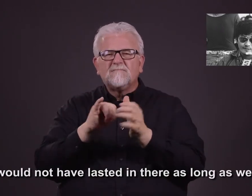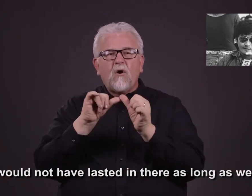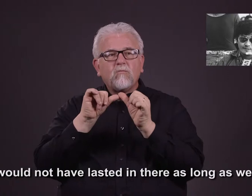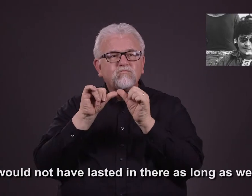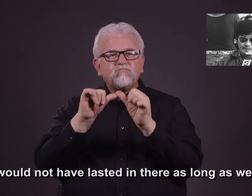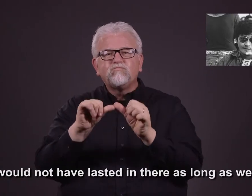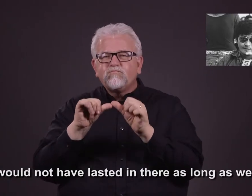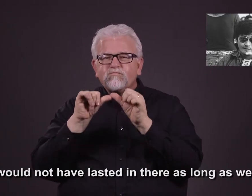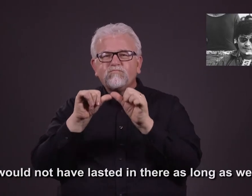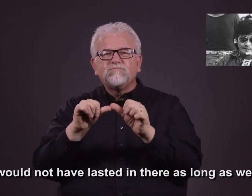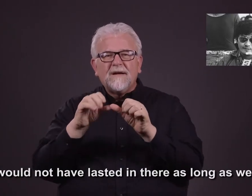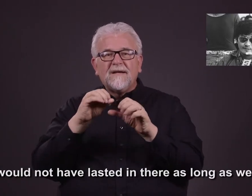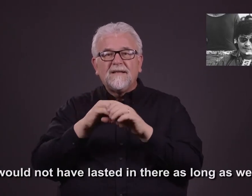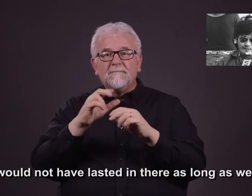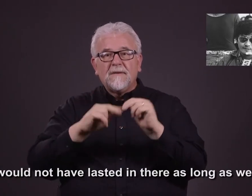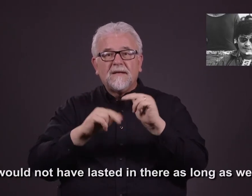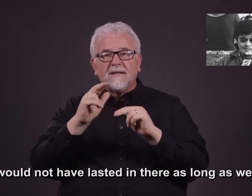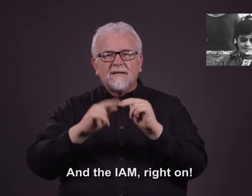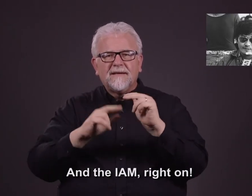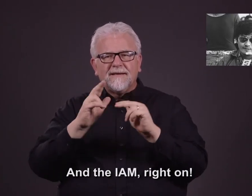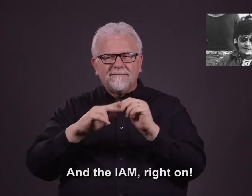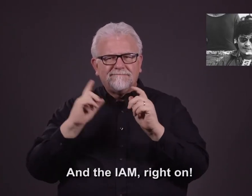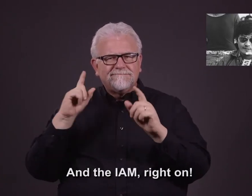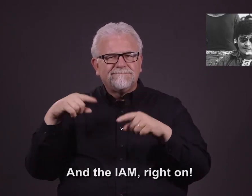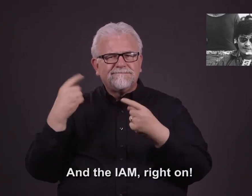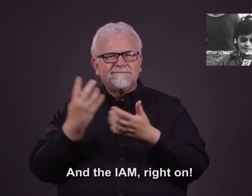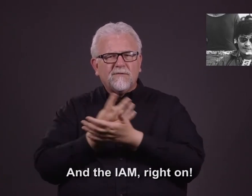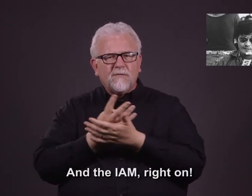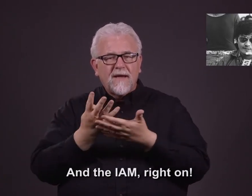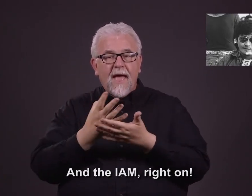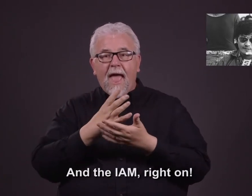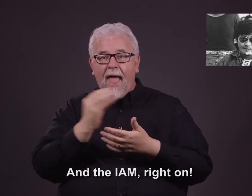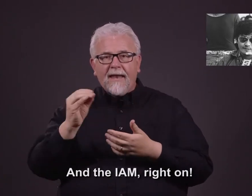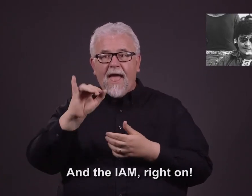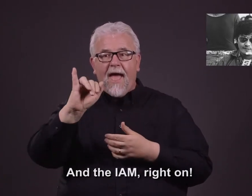we have. And the IAM. IAM. Right on.